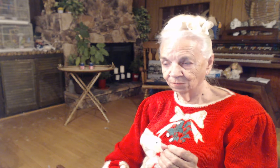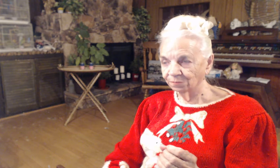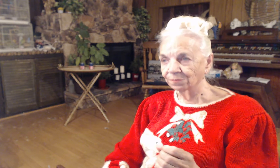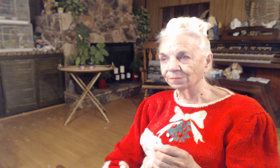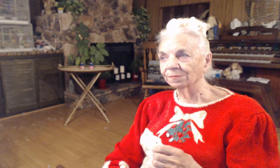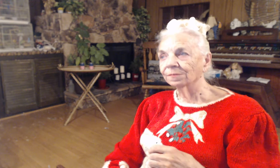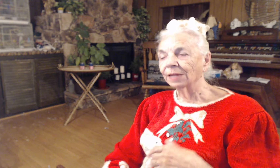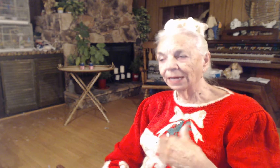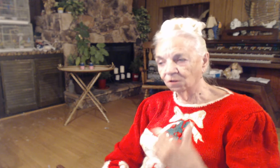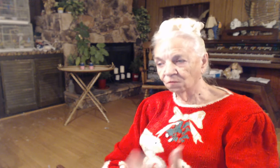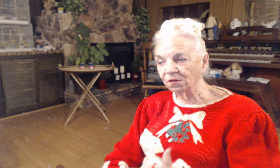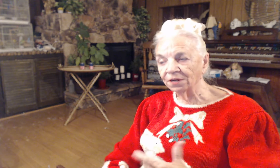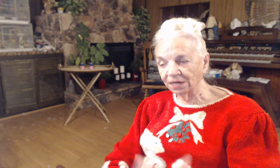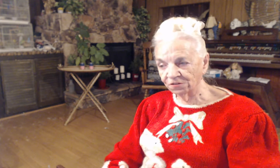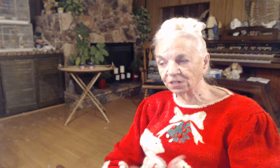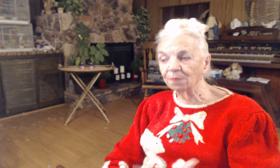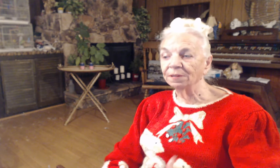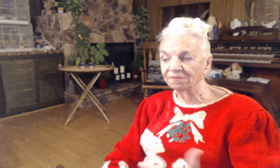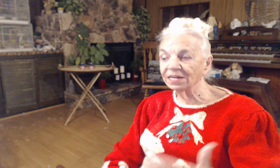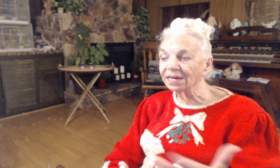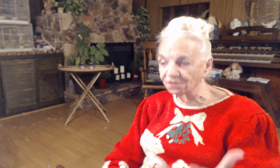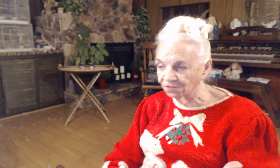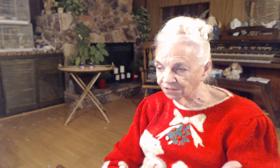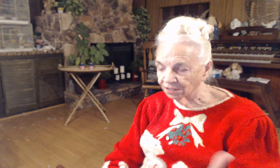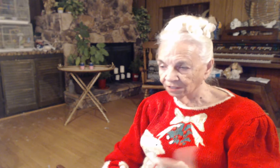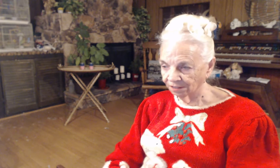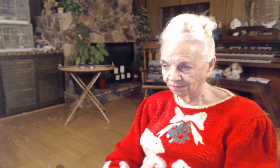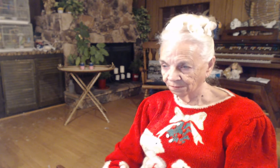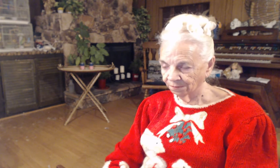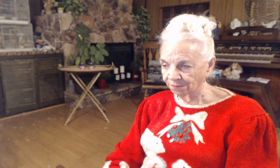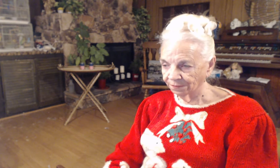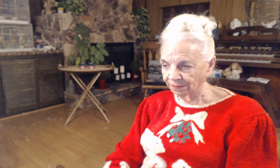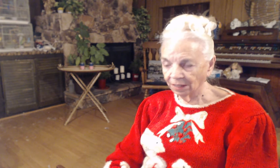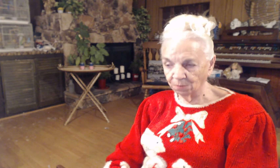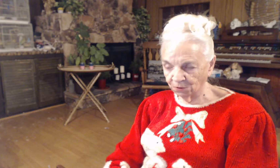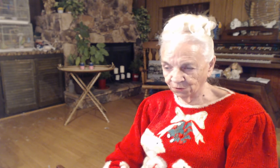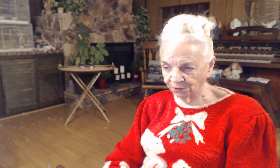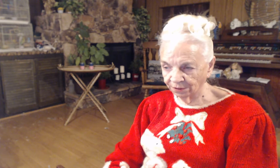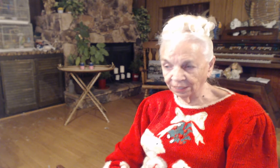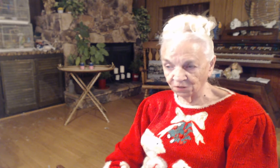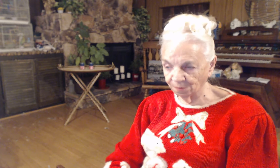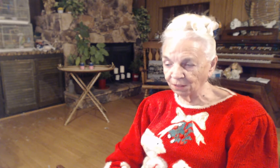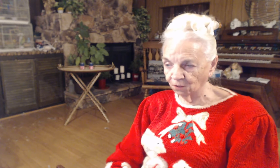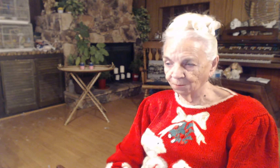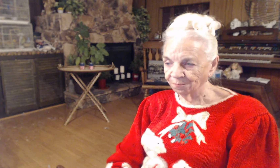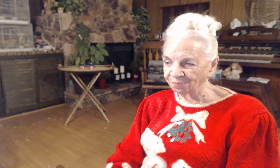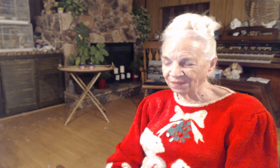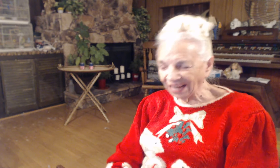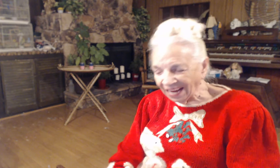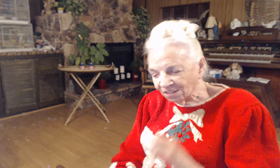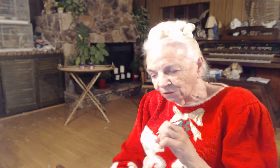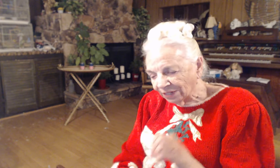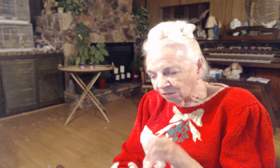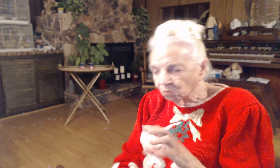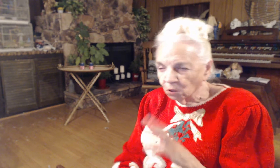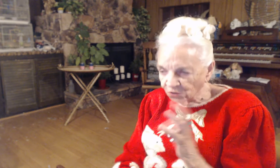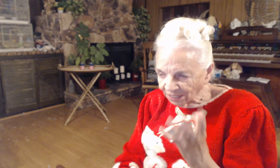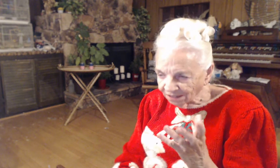And over the next couple of days. A person gets better. I could get more technical.